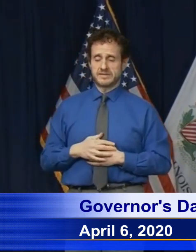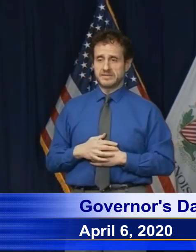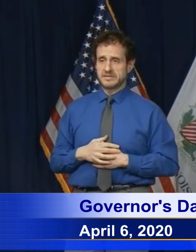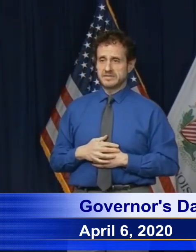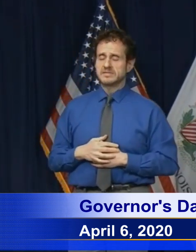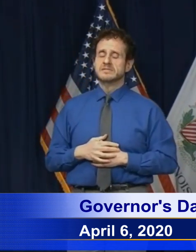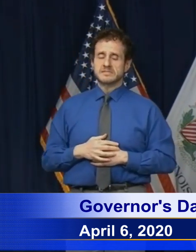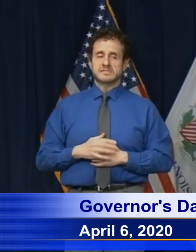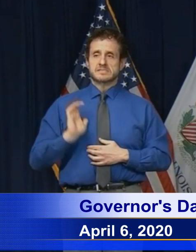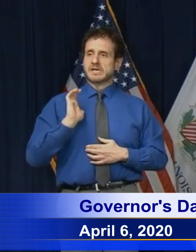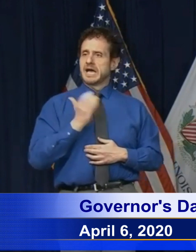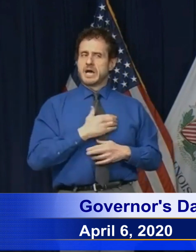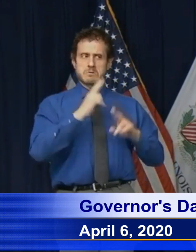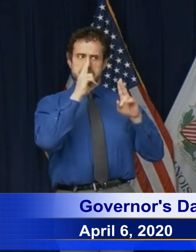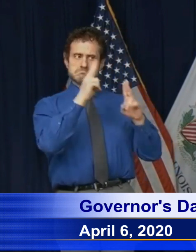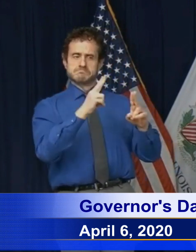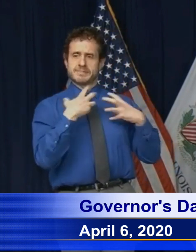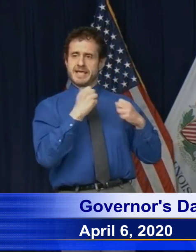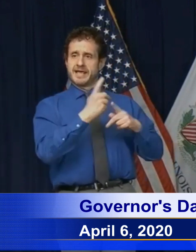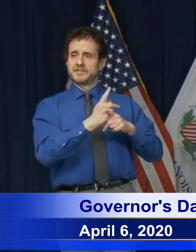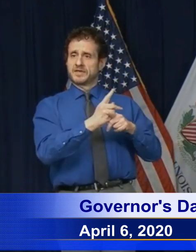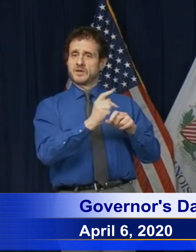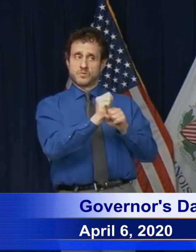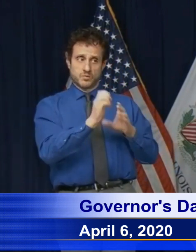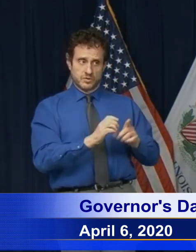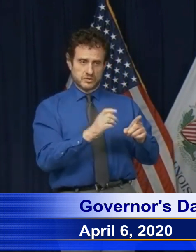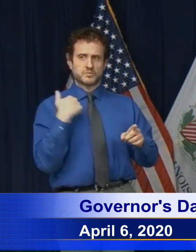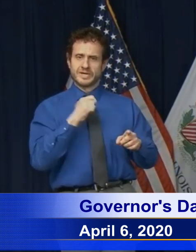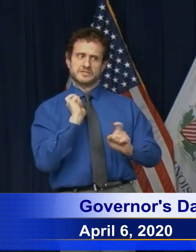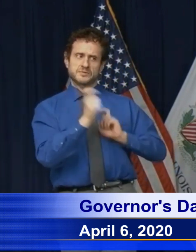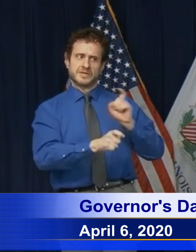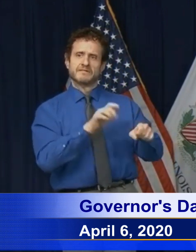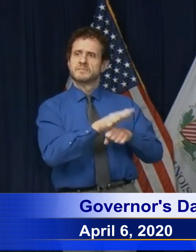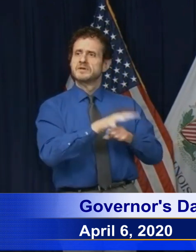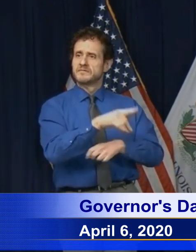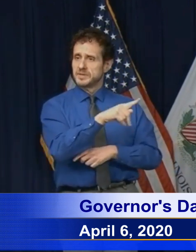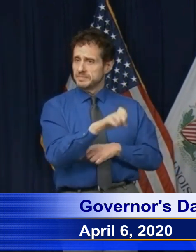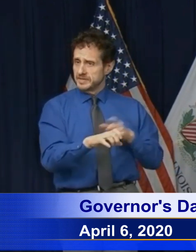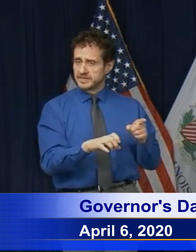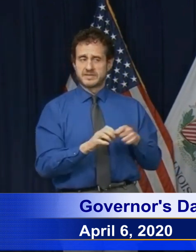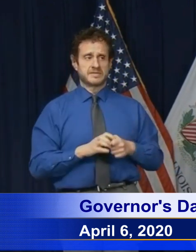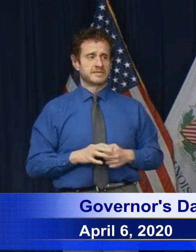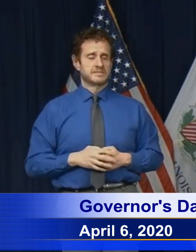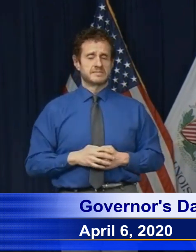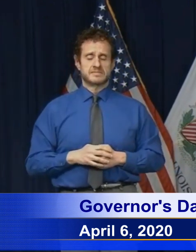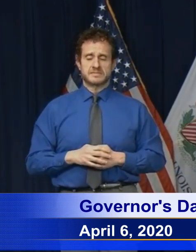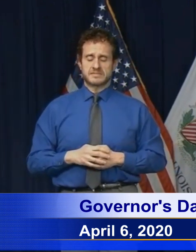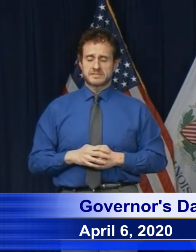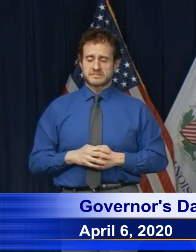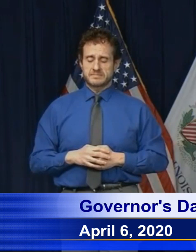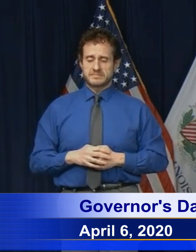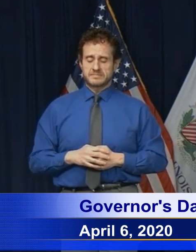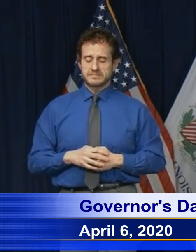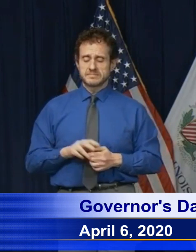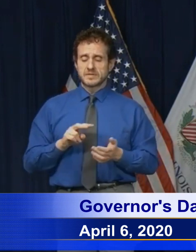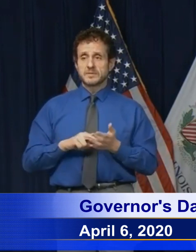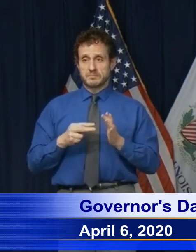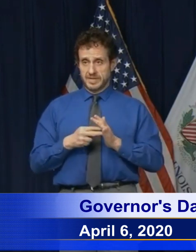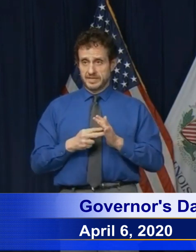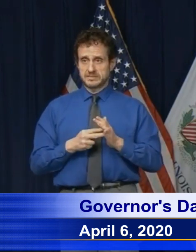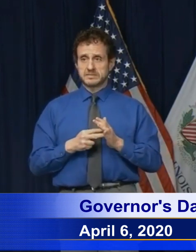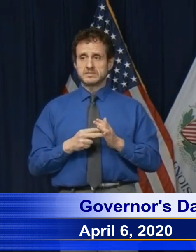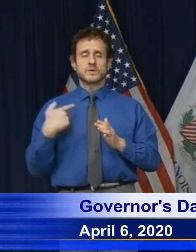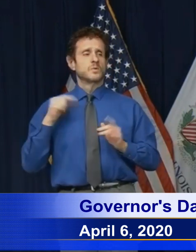our heroic healthcare professionals to allow us to outfit